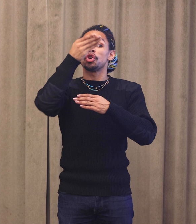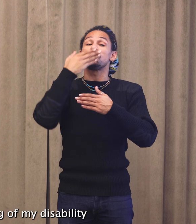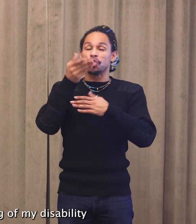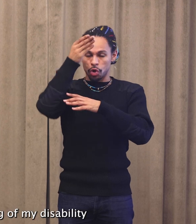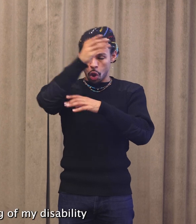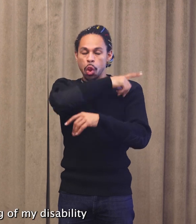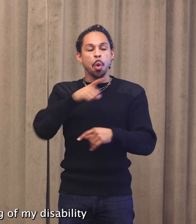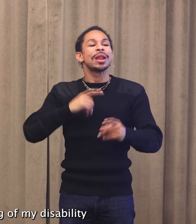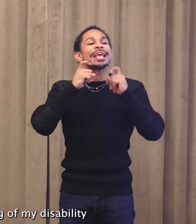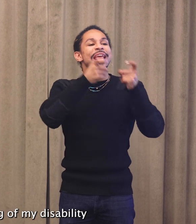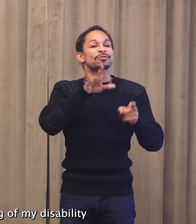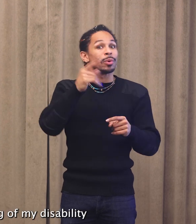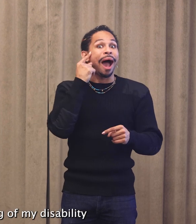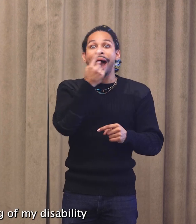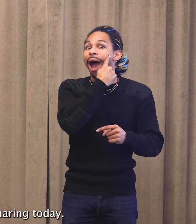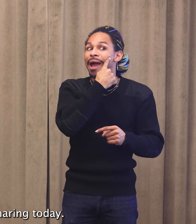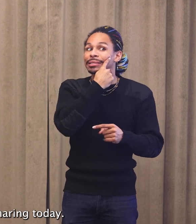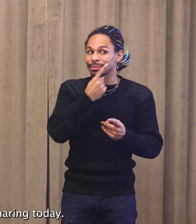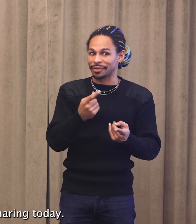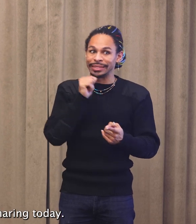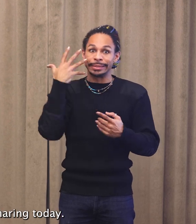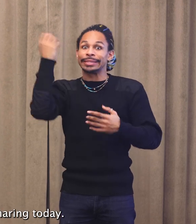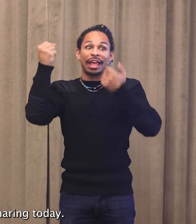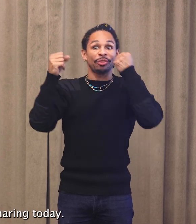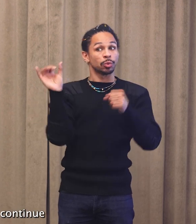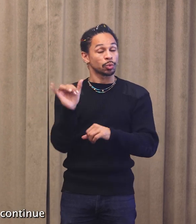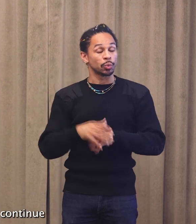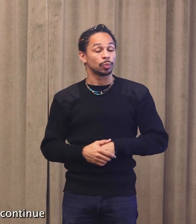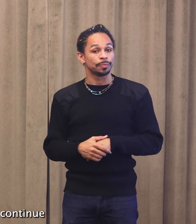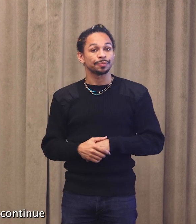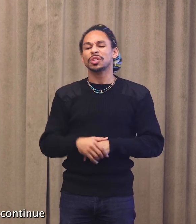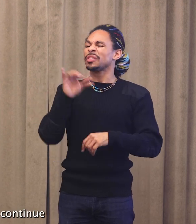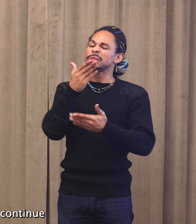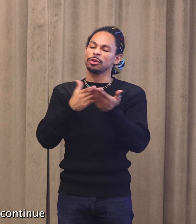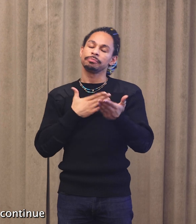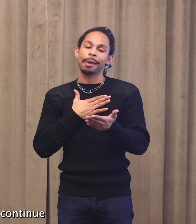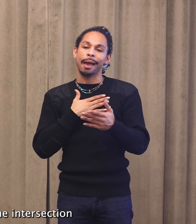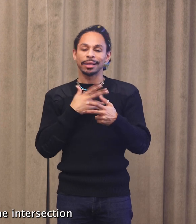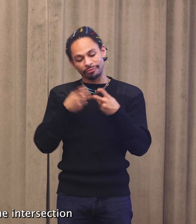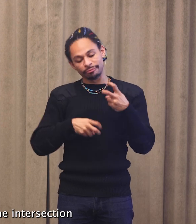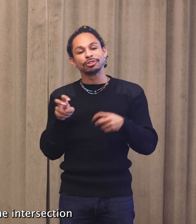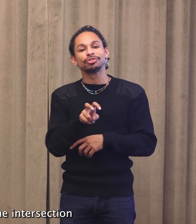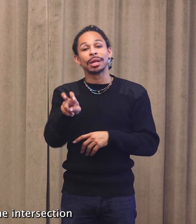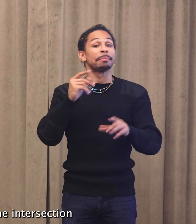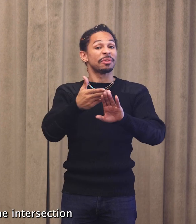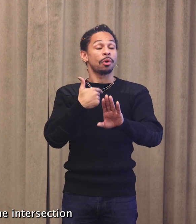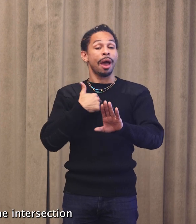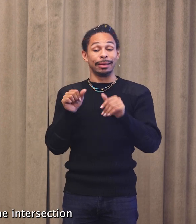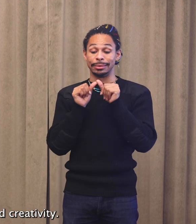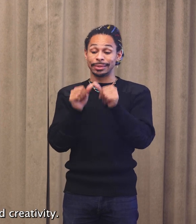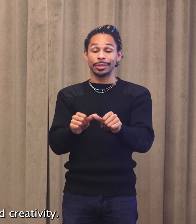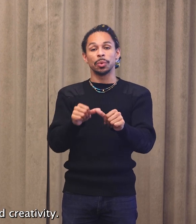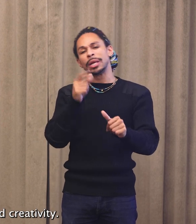So this is the beginning of my disability journey I'll be sharing today, but before I continue and we explore the